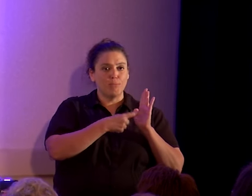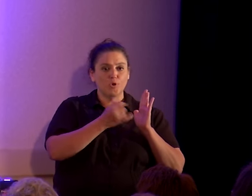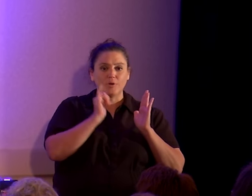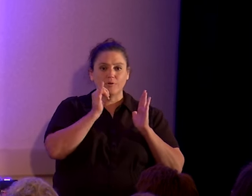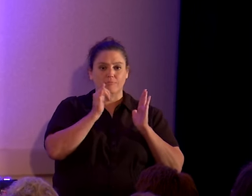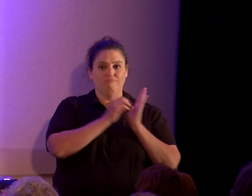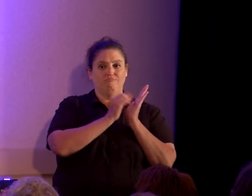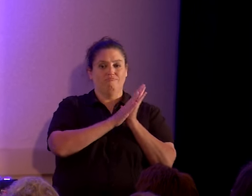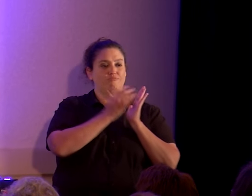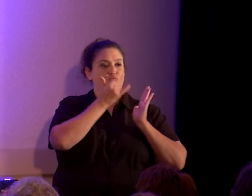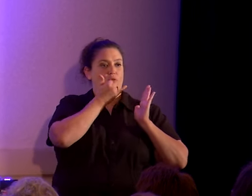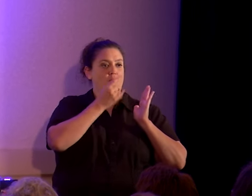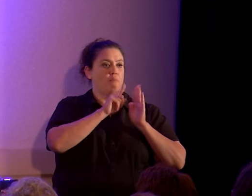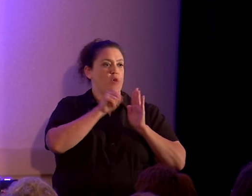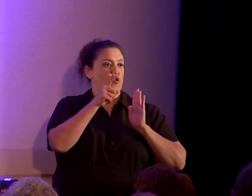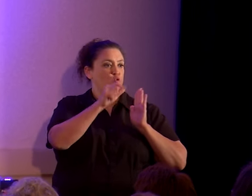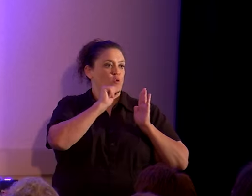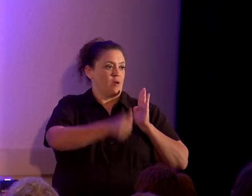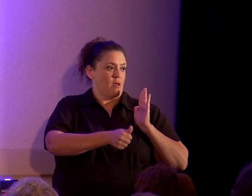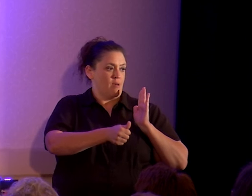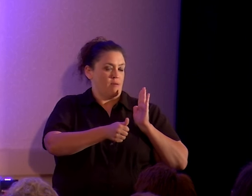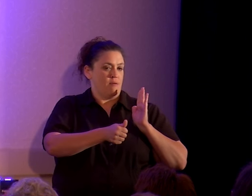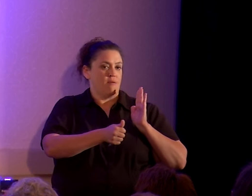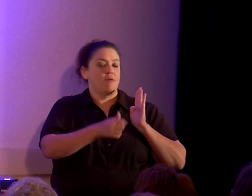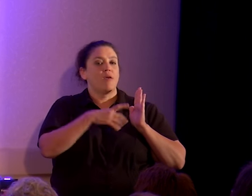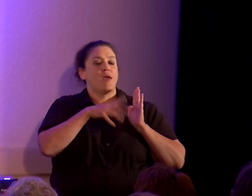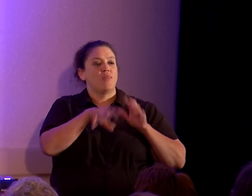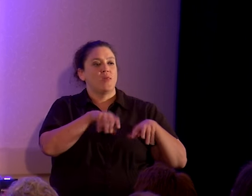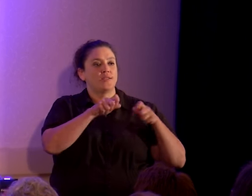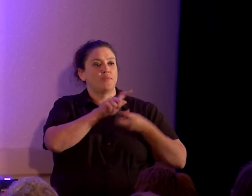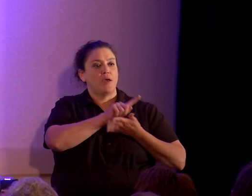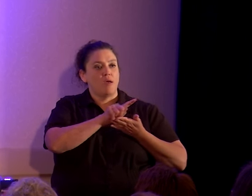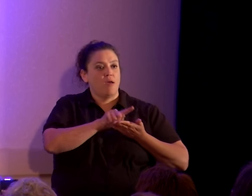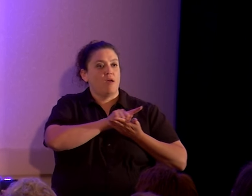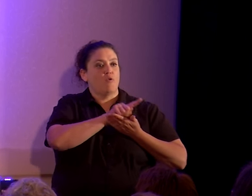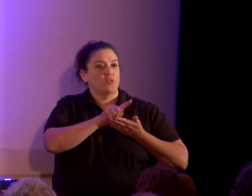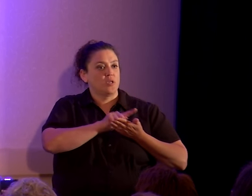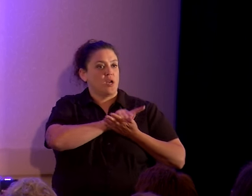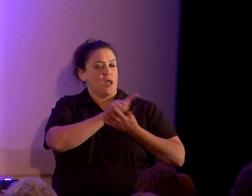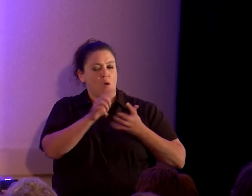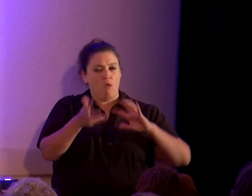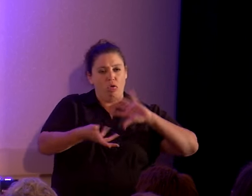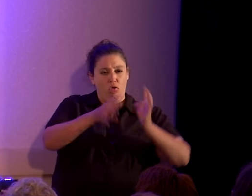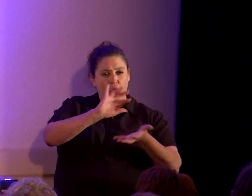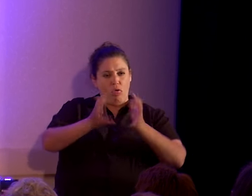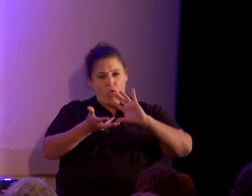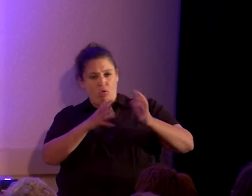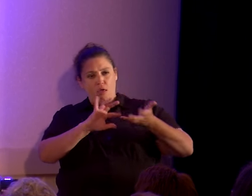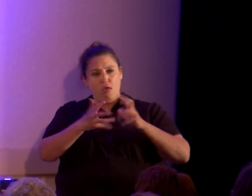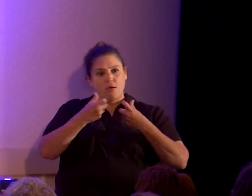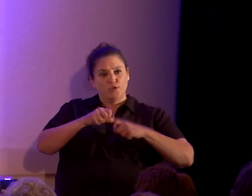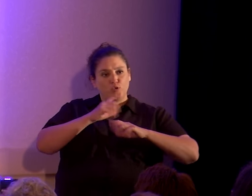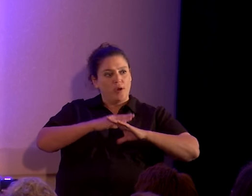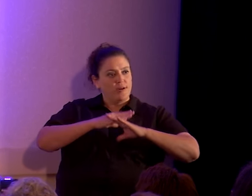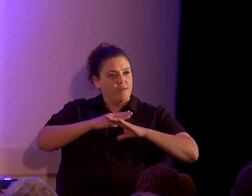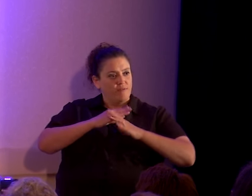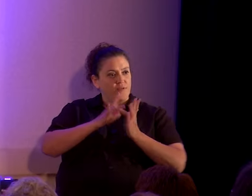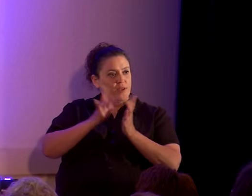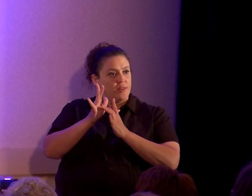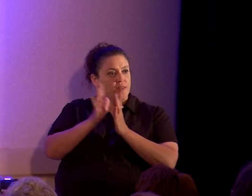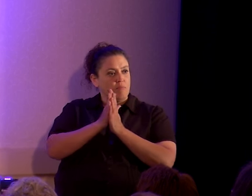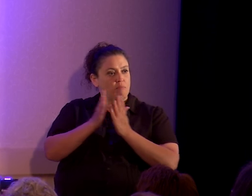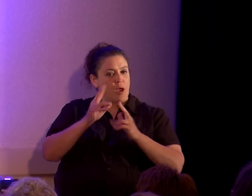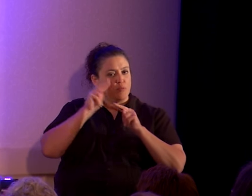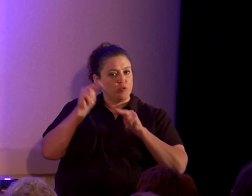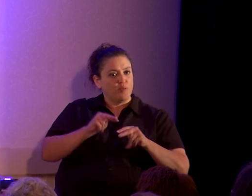wrong, but you deny it. And they spent hours twisting and turning and trying to defend the Bible's position on slavery over and over